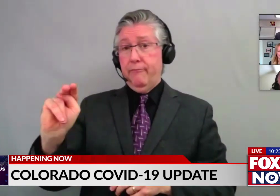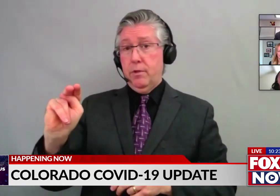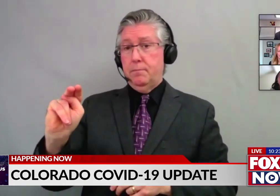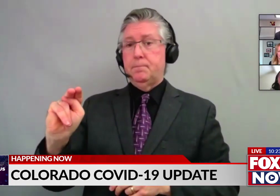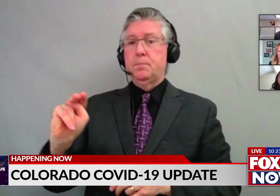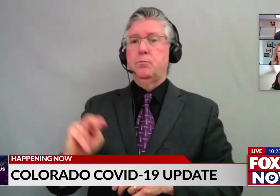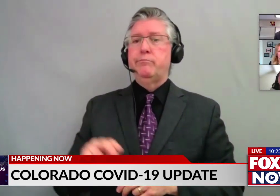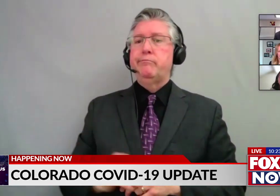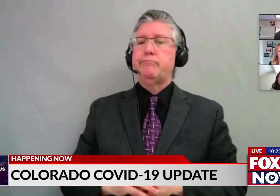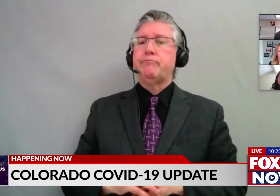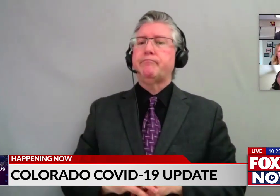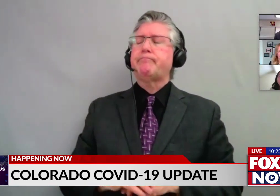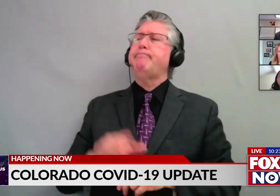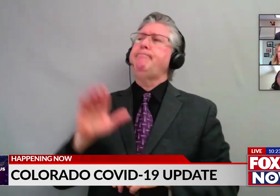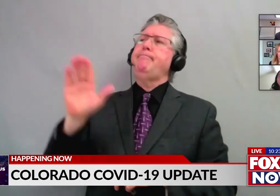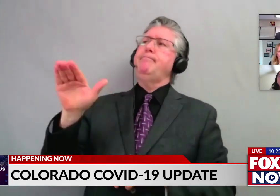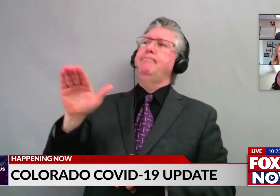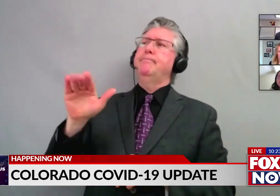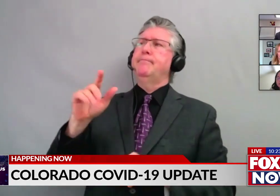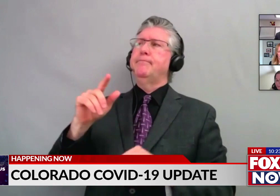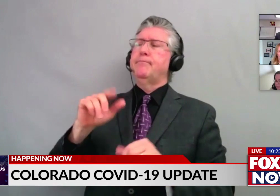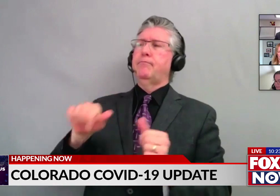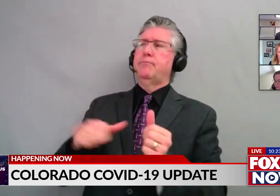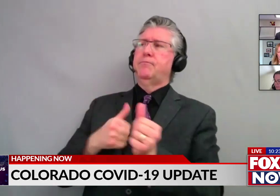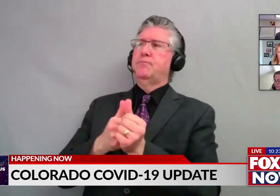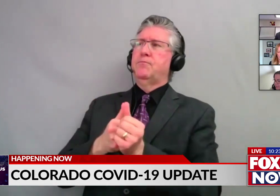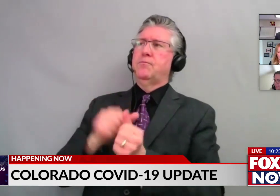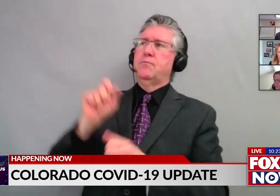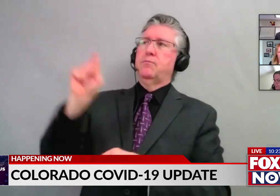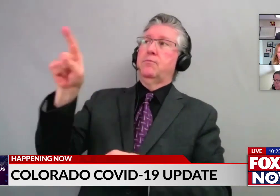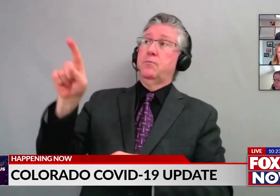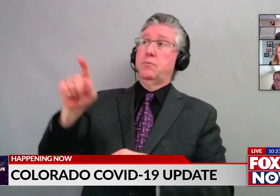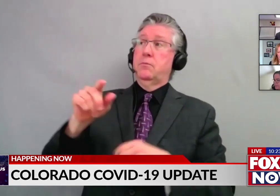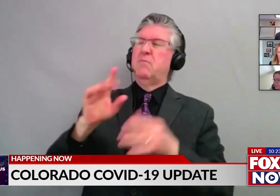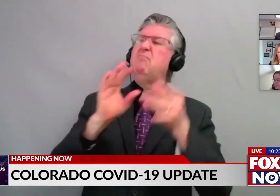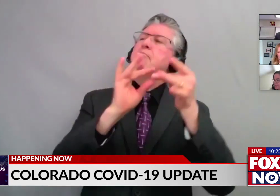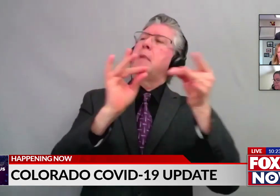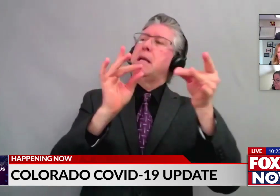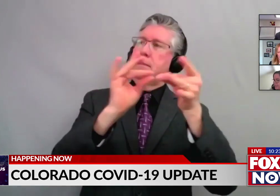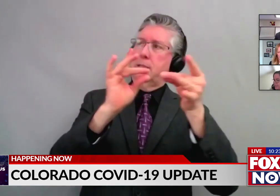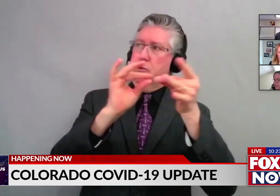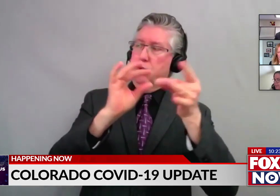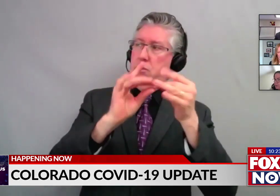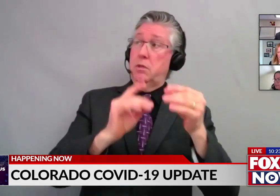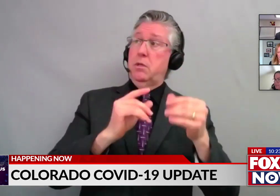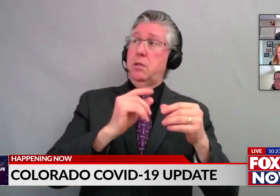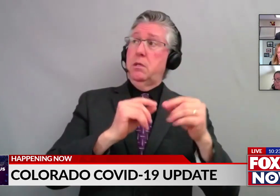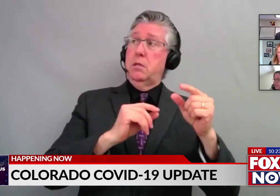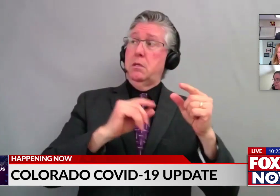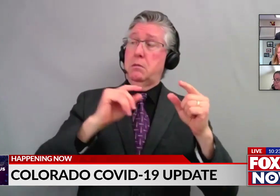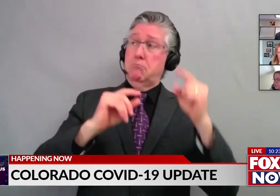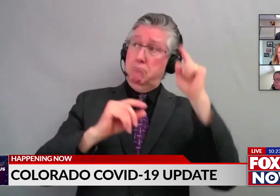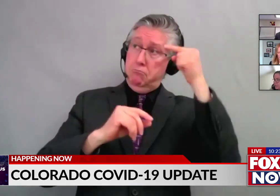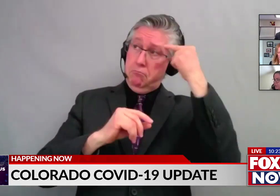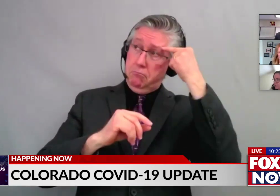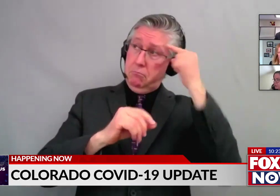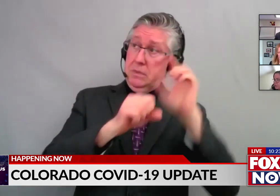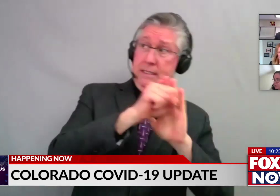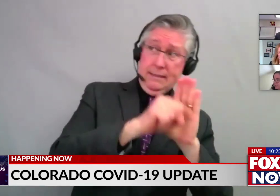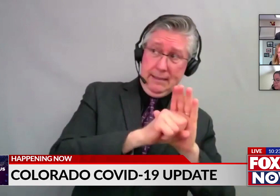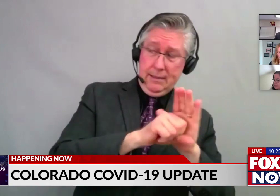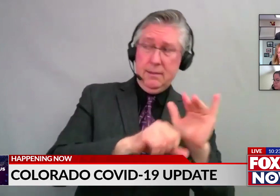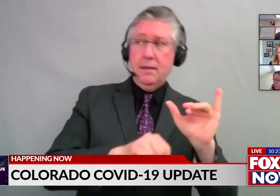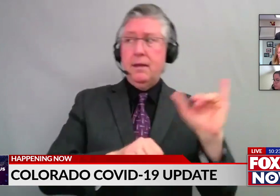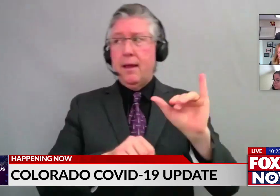Hello. Just wanted to follow up mainly just more on the messaging side of things, not just from the state, but also just from other organizations